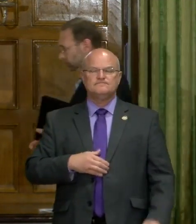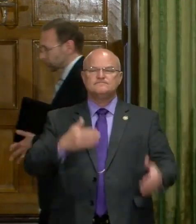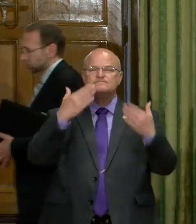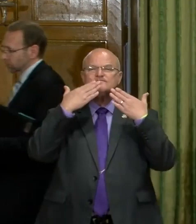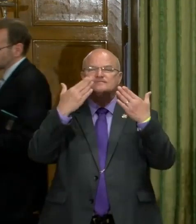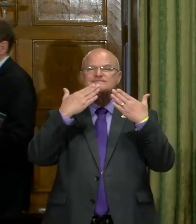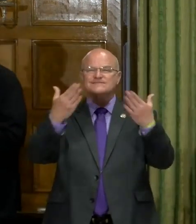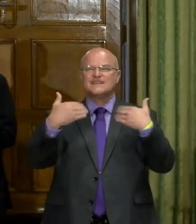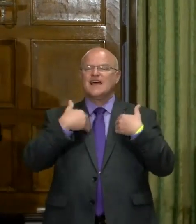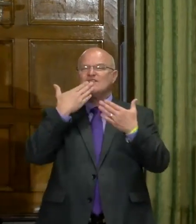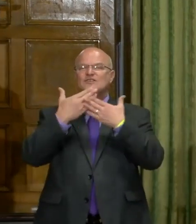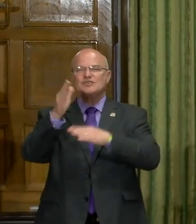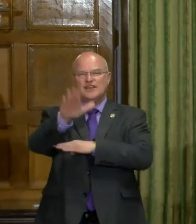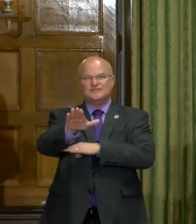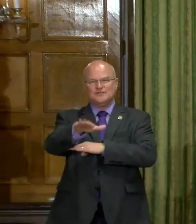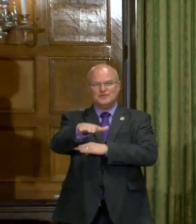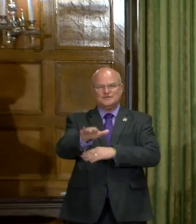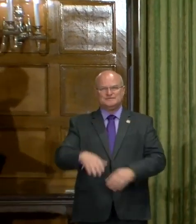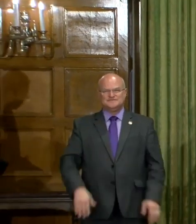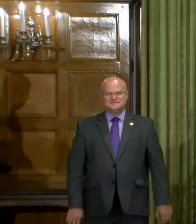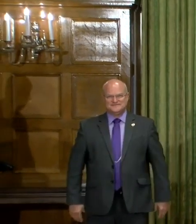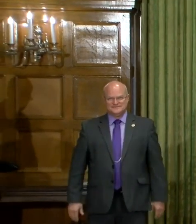Thank you all, and have a good afternoon. afternoon.